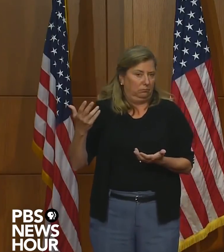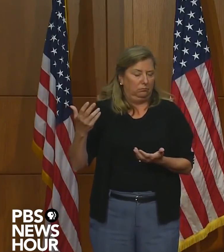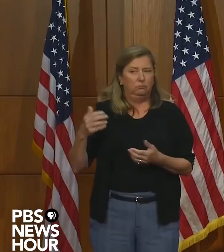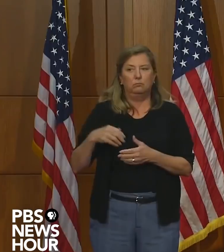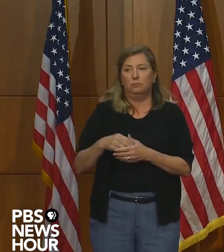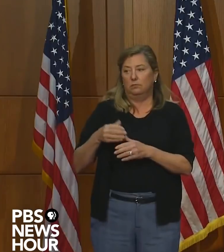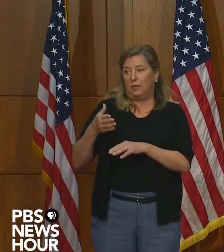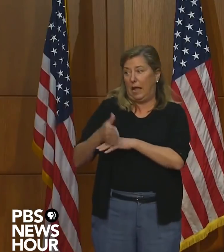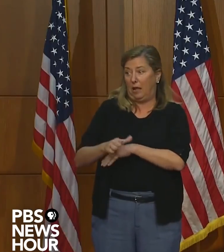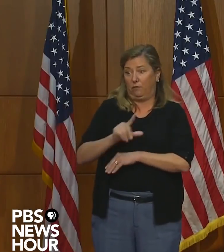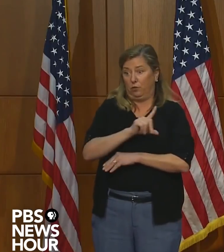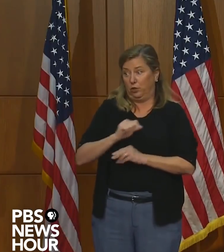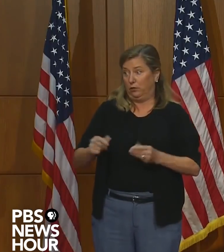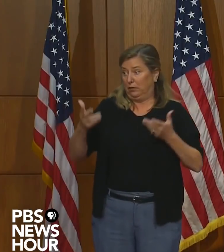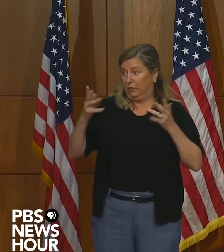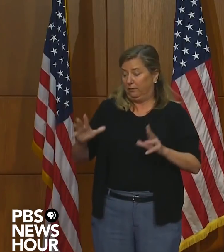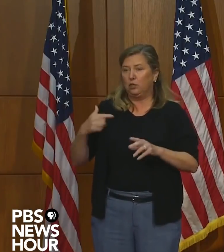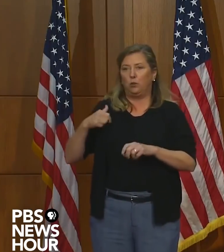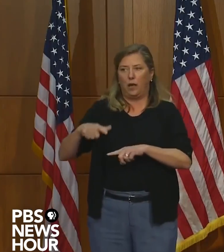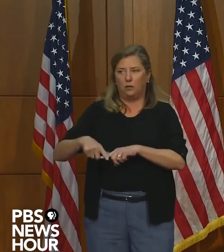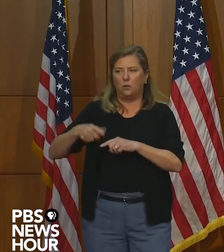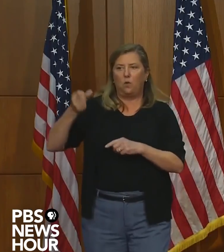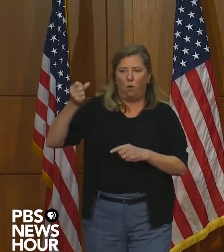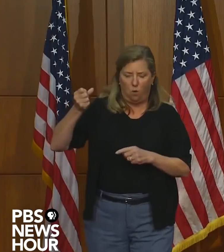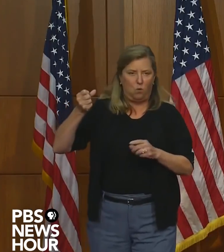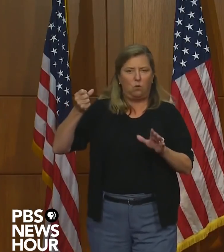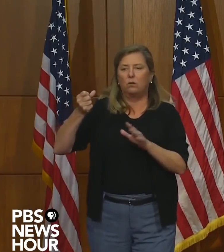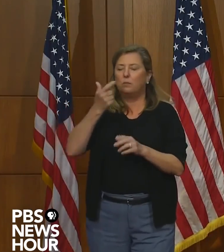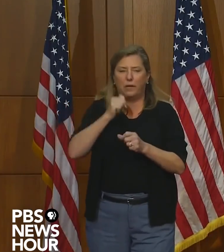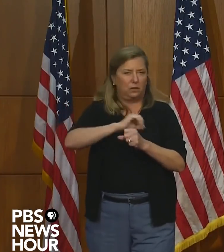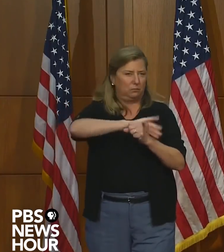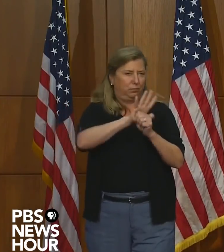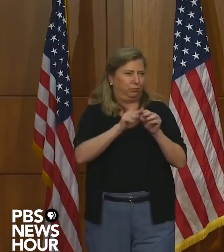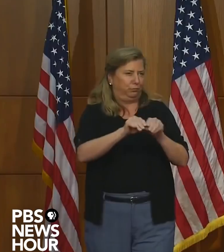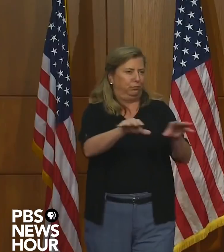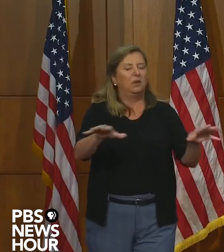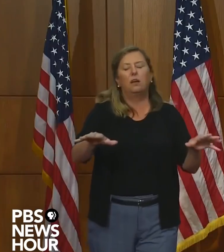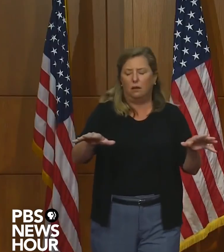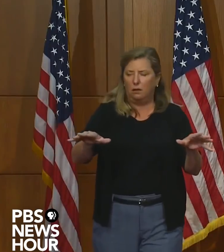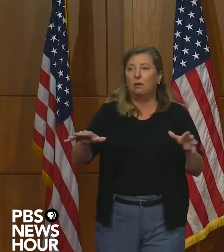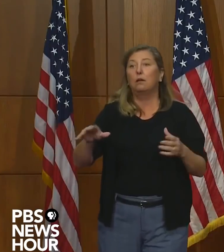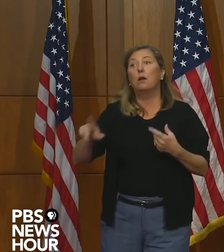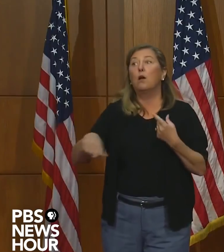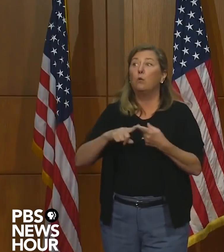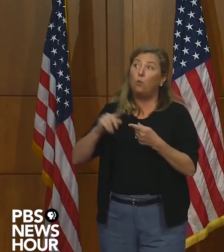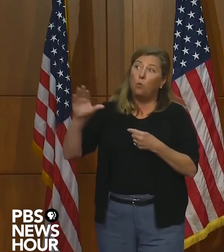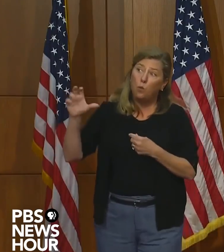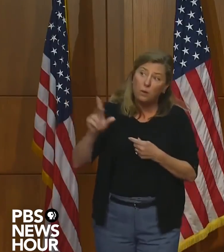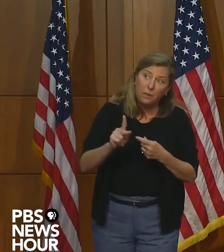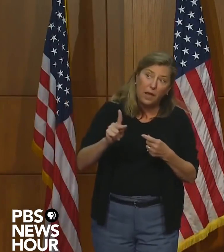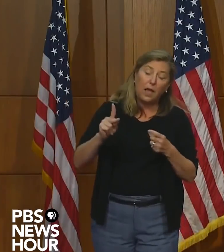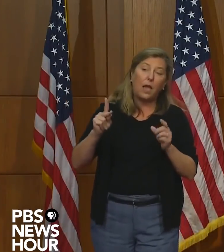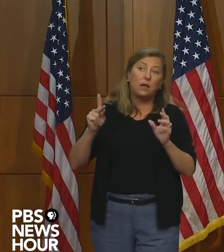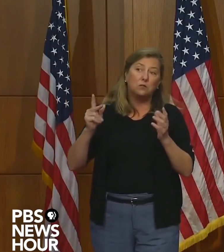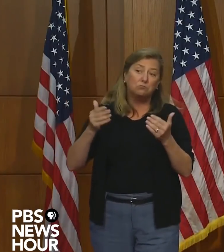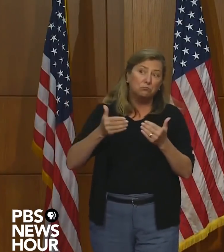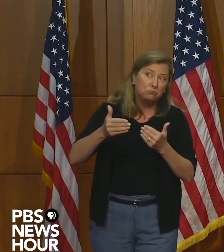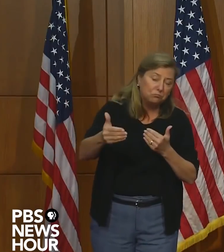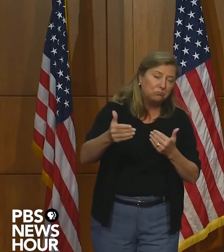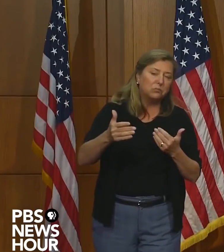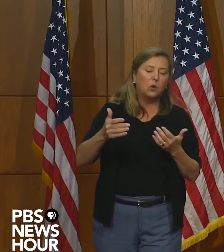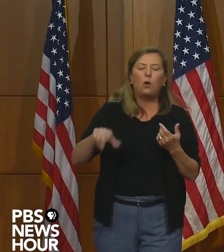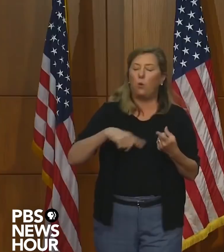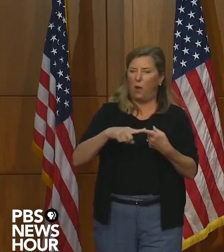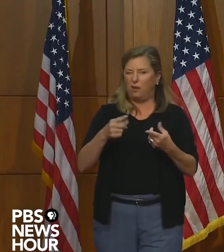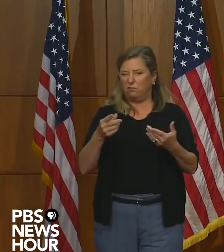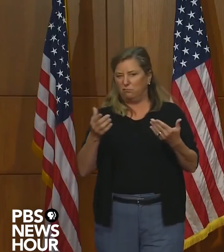coming out of session this year because of COVID-19. I think that we'll have a much better idea in the next, in the upcoming weeks